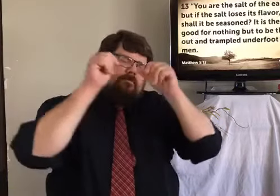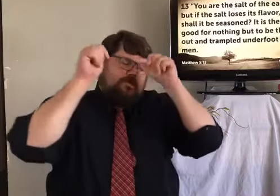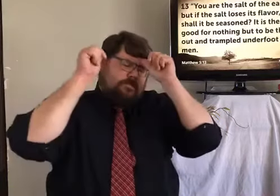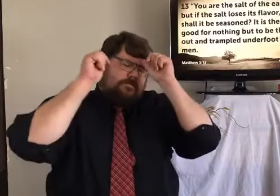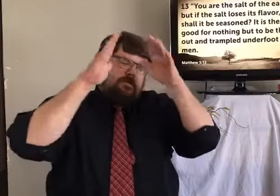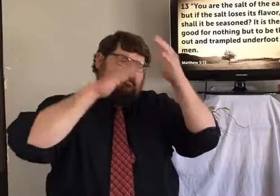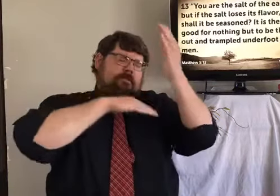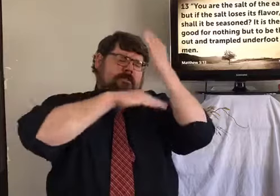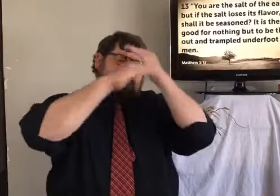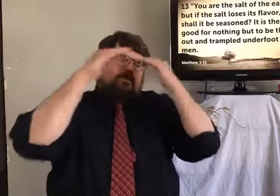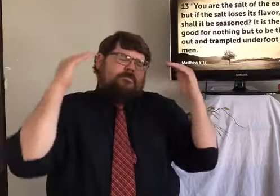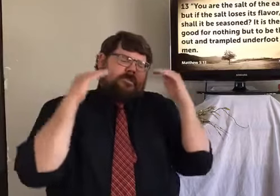Let's pray.